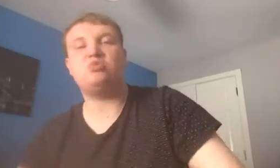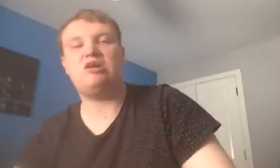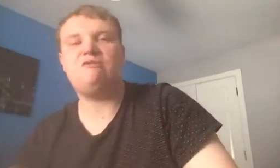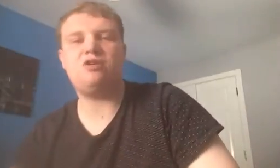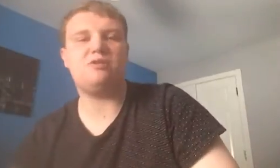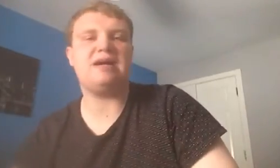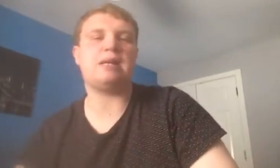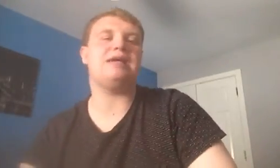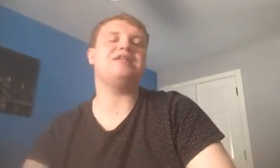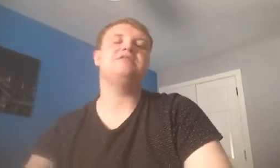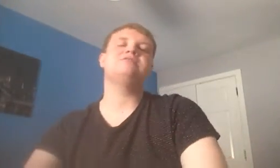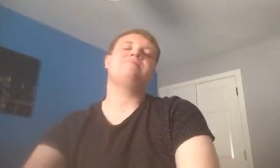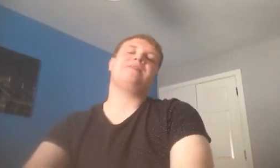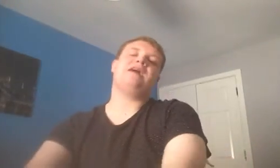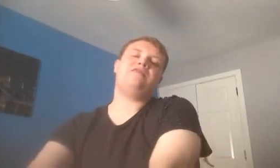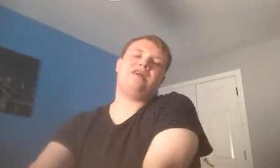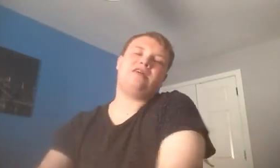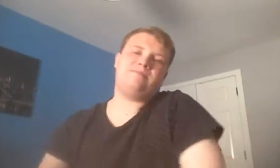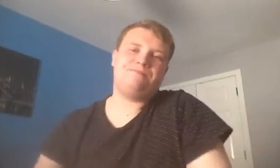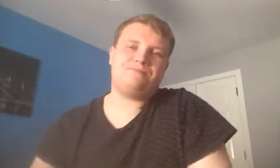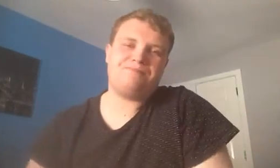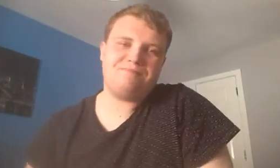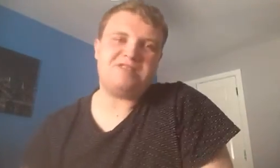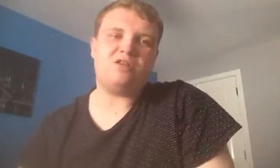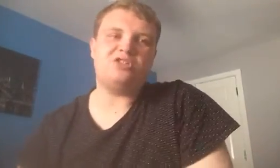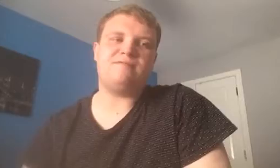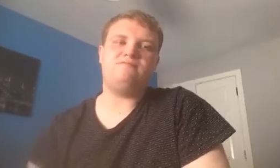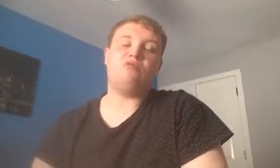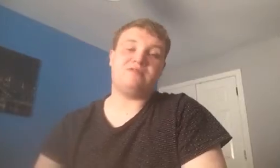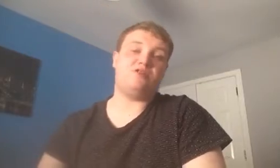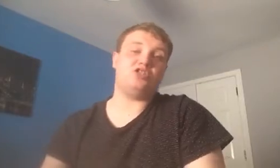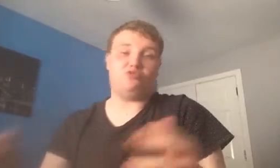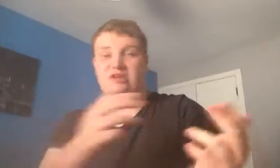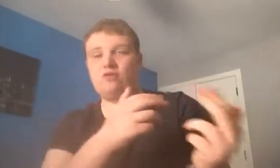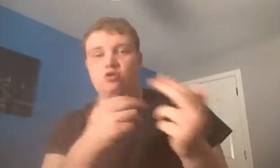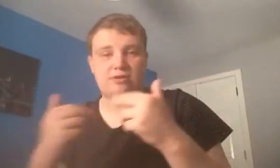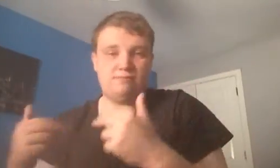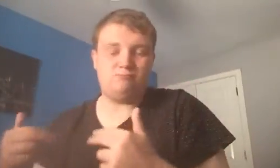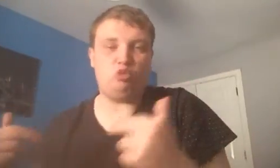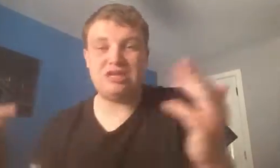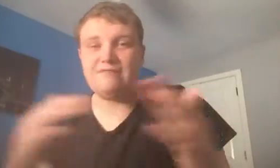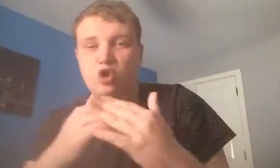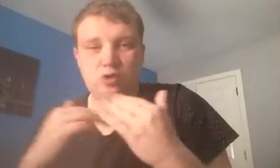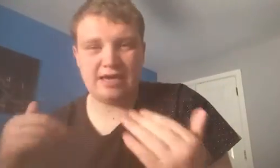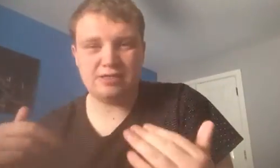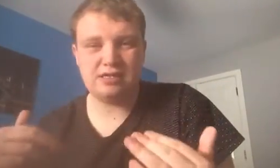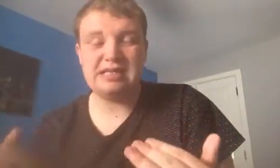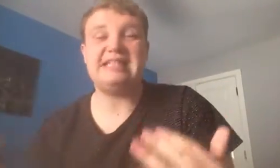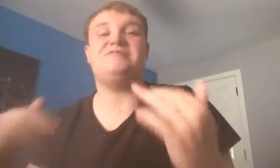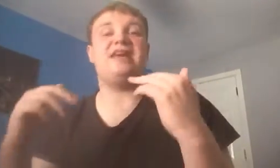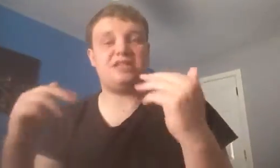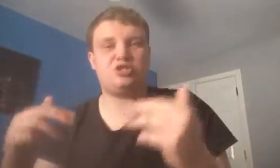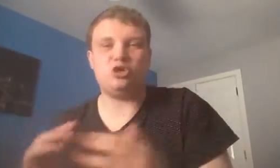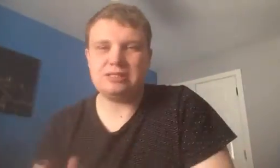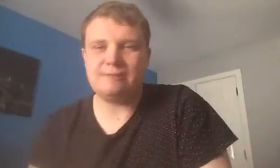well for our backline. I think, as far as we've all heard, he's very solid.